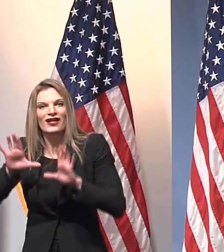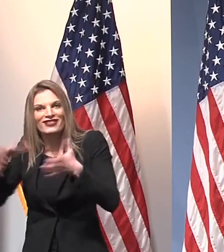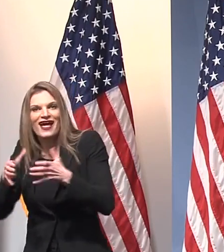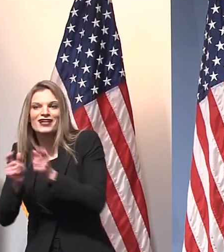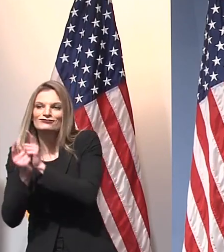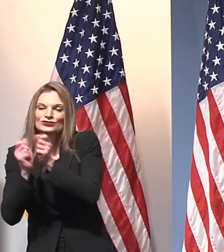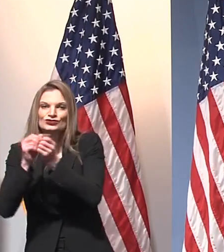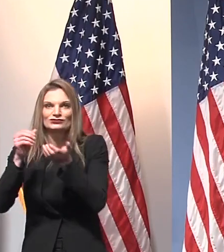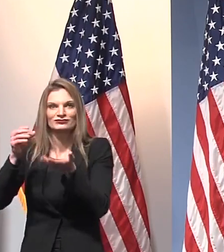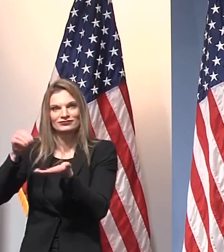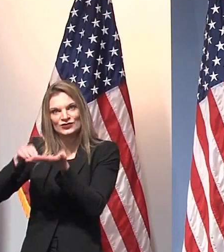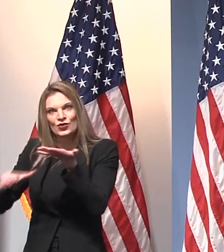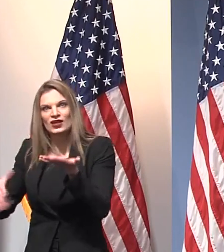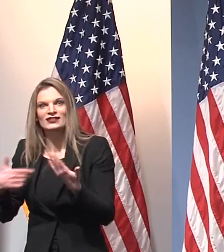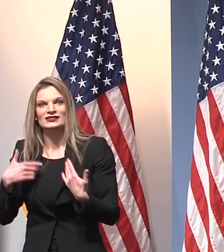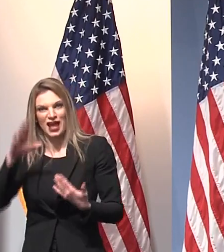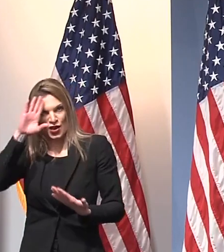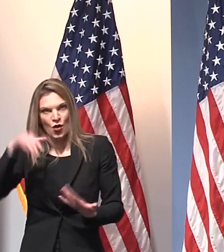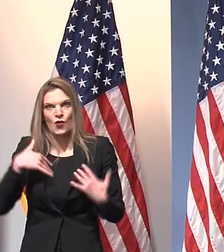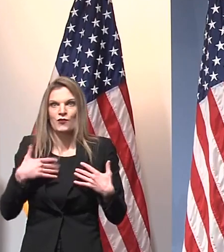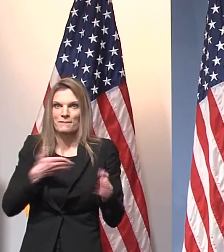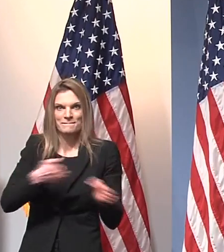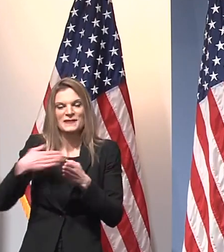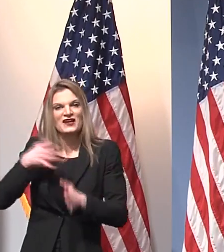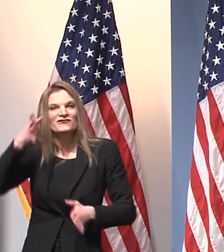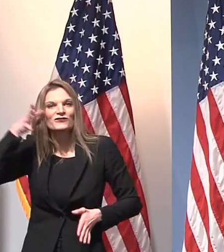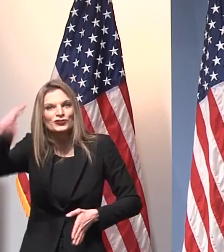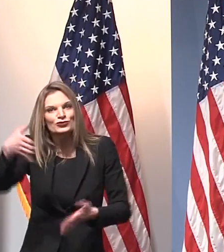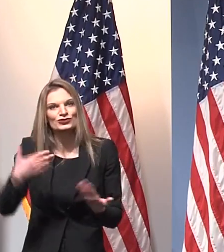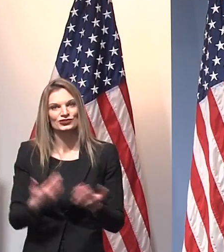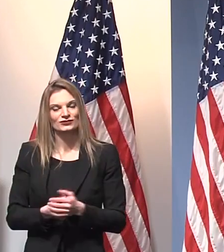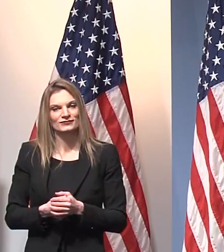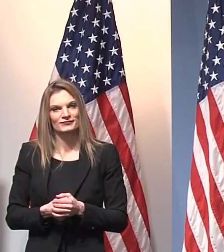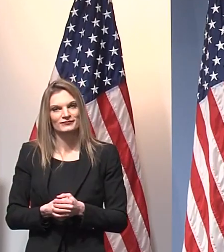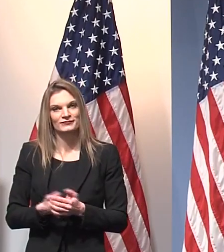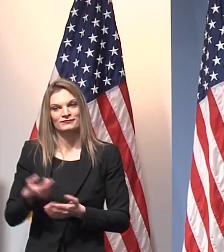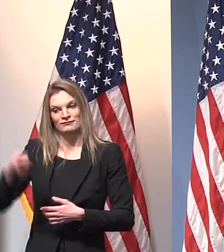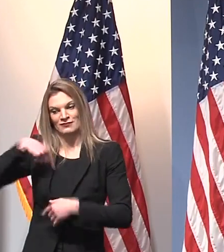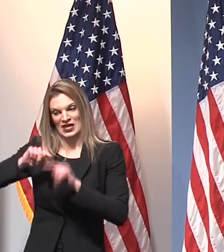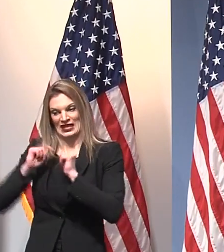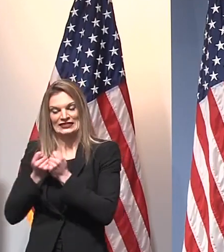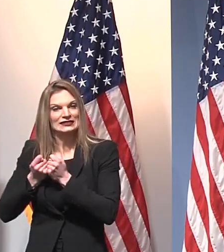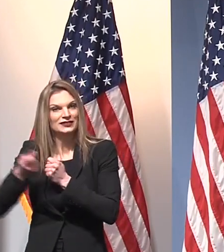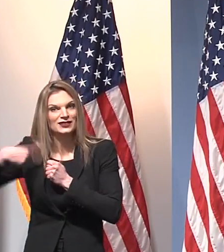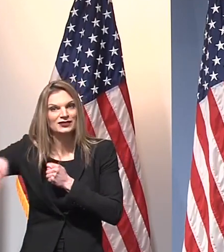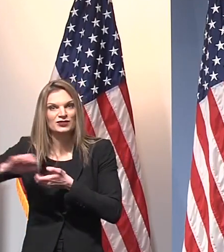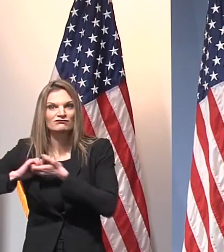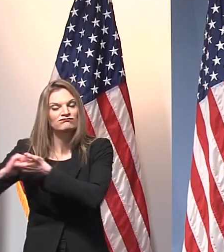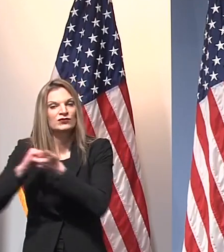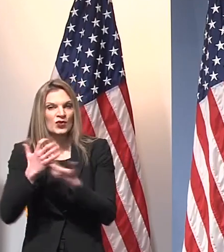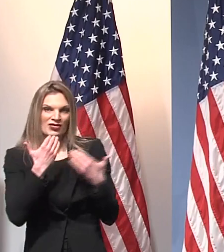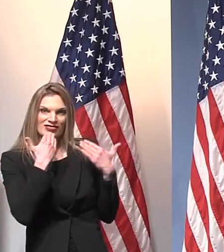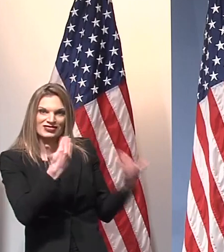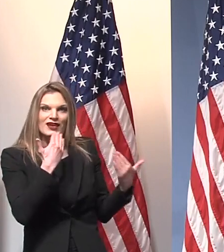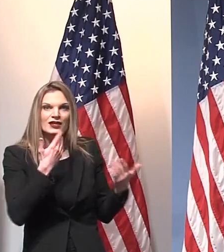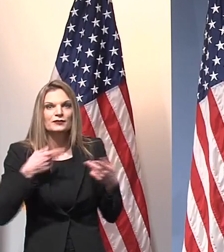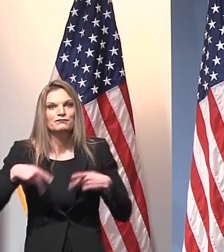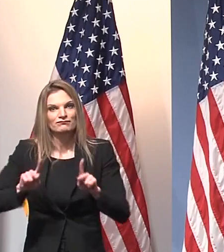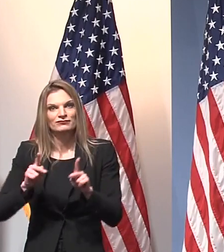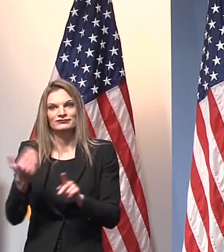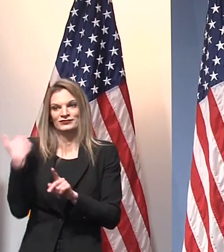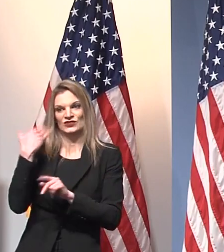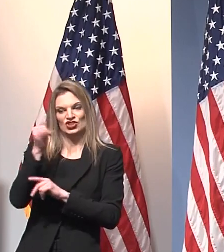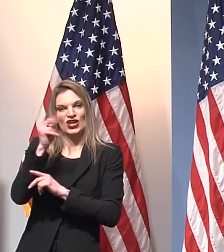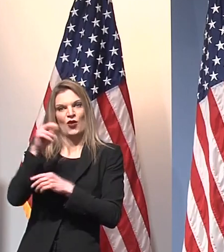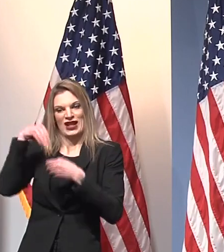that I love will prepare me for my future. My teammates and really appreciate that you have allowed indoor groups in January,